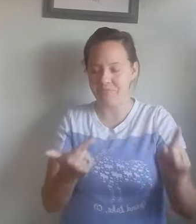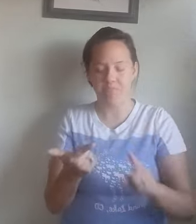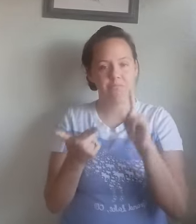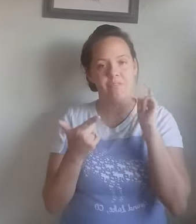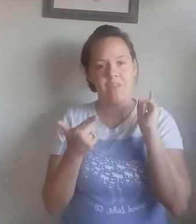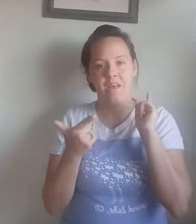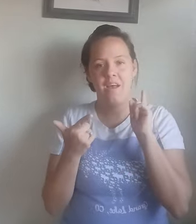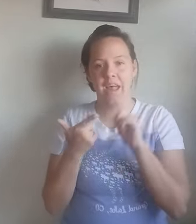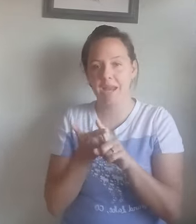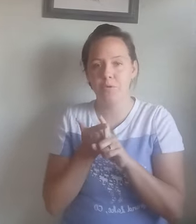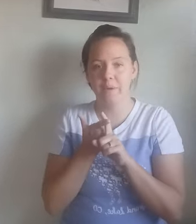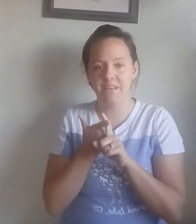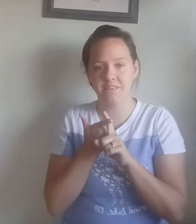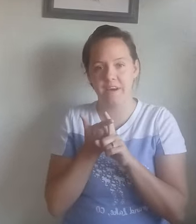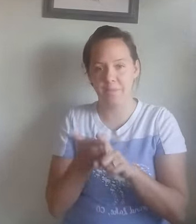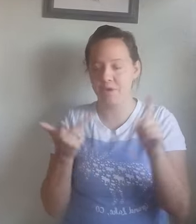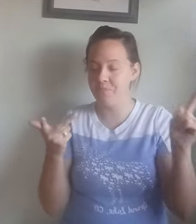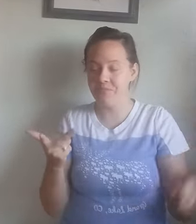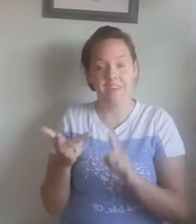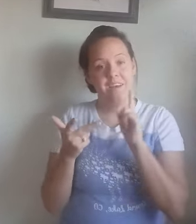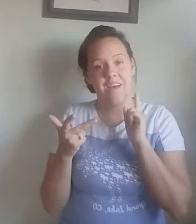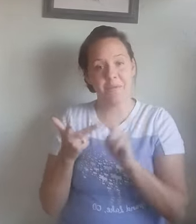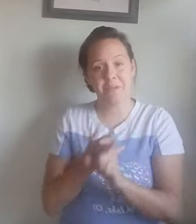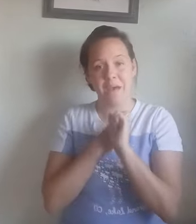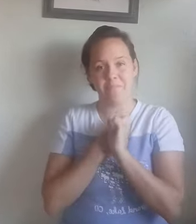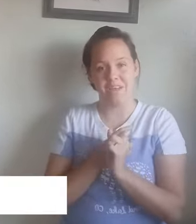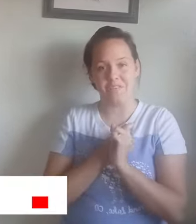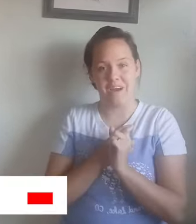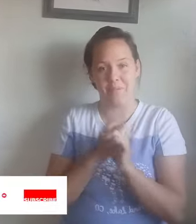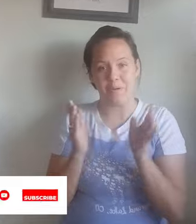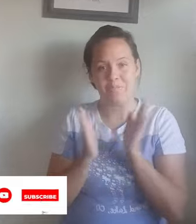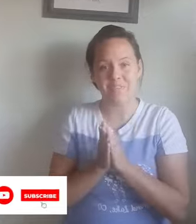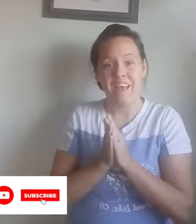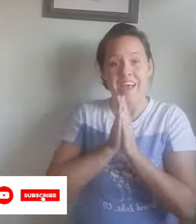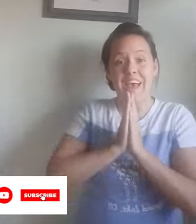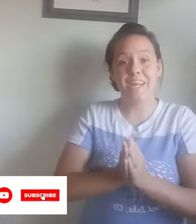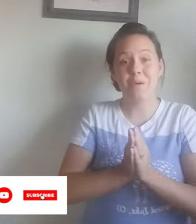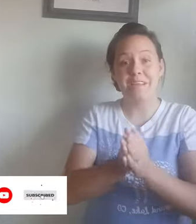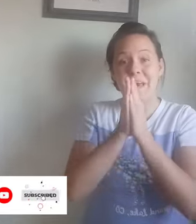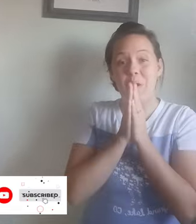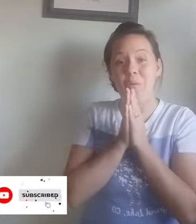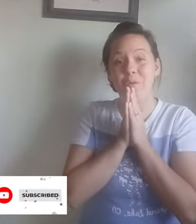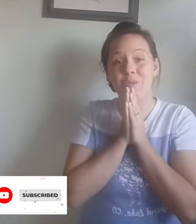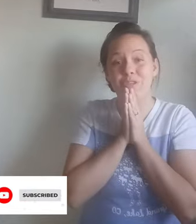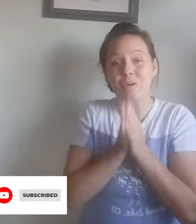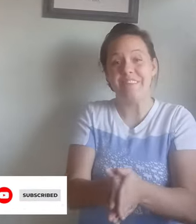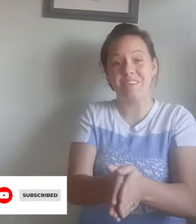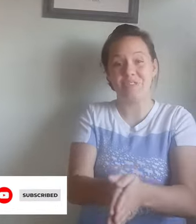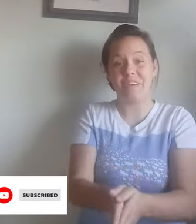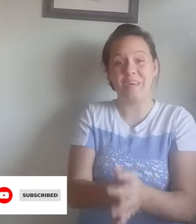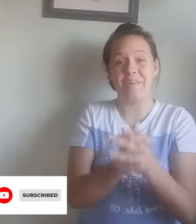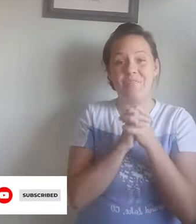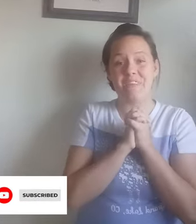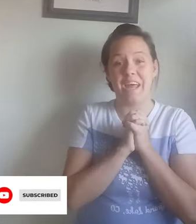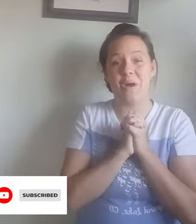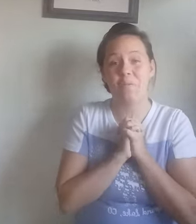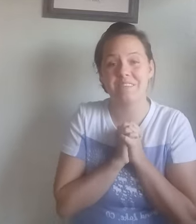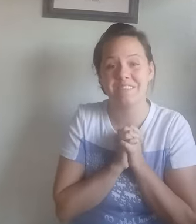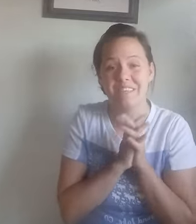animal-based fiber, and plant-based fiber. Anyways, I hope you enjoyed this video and I hope to see